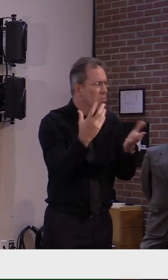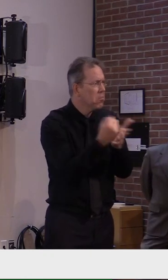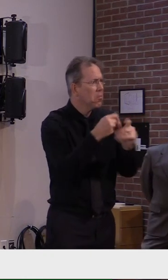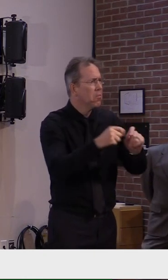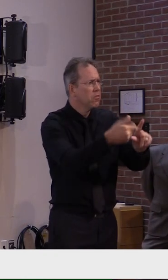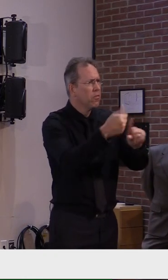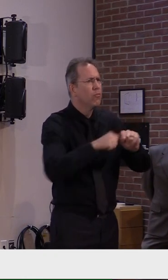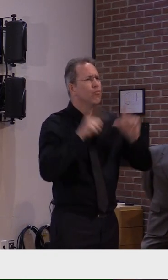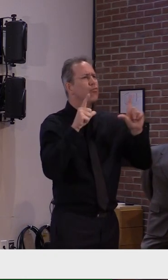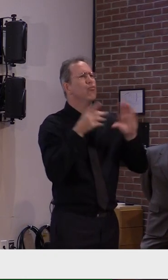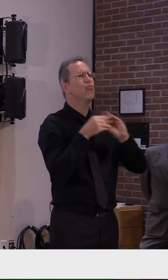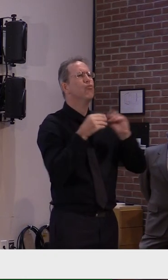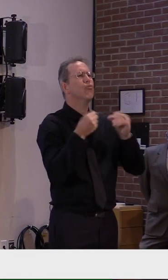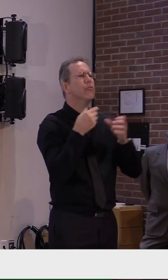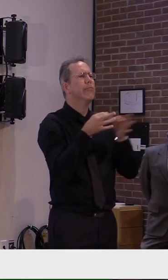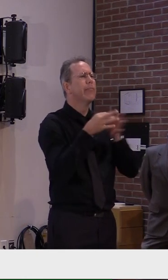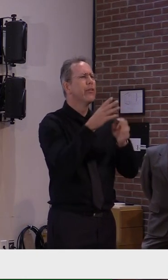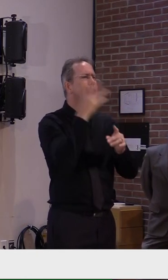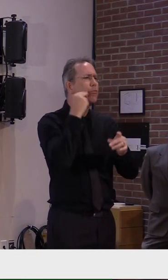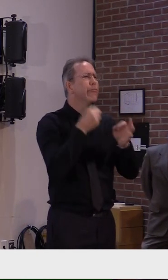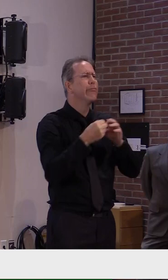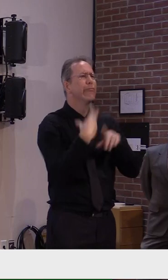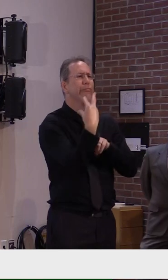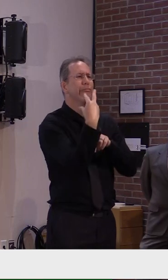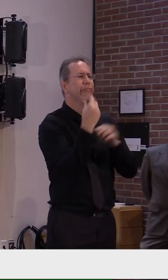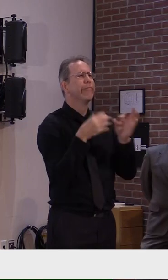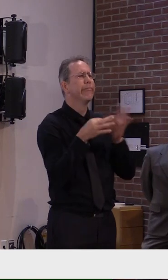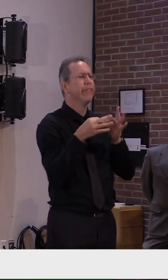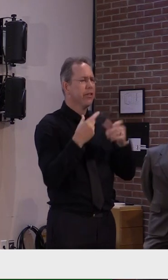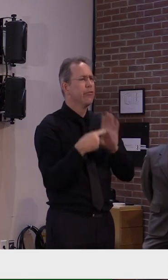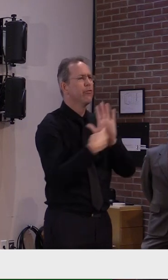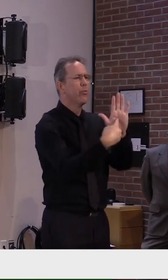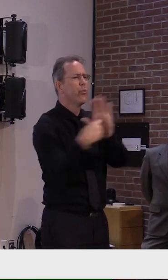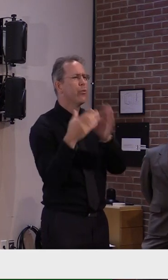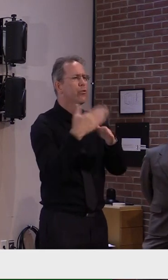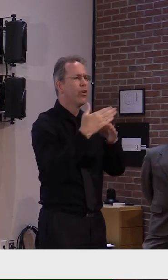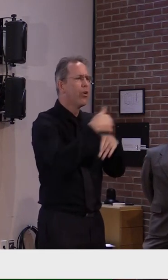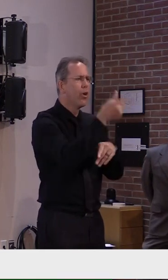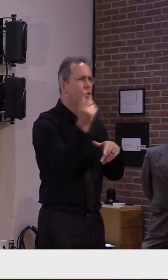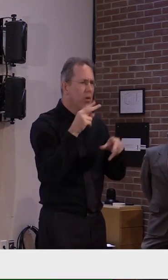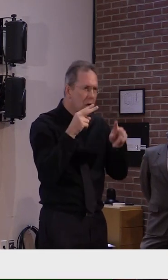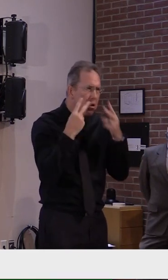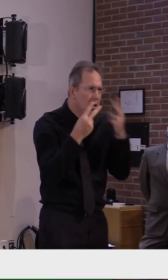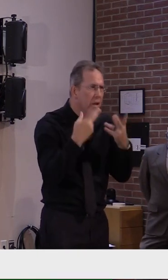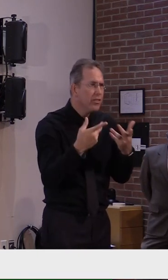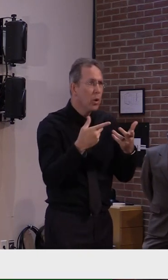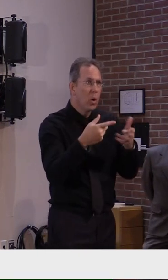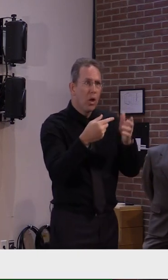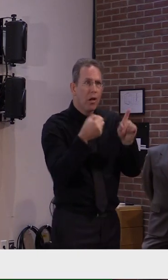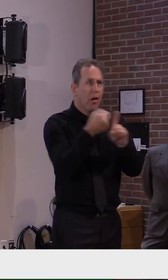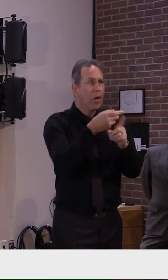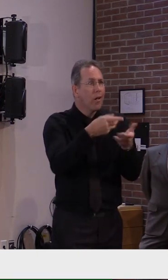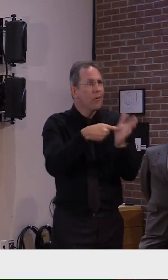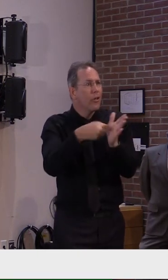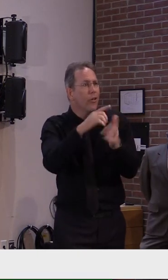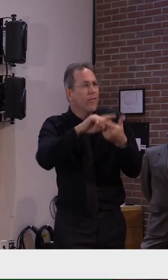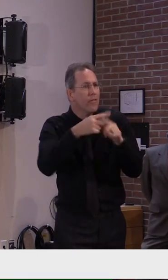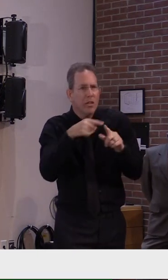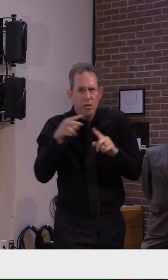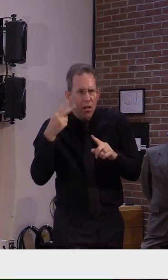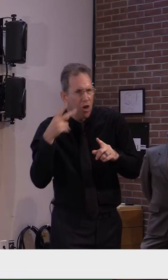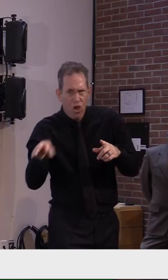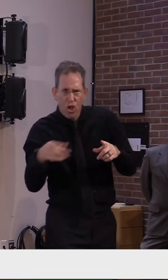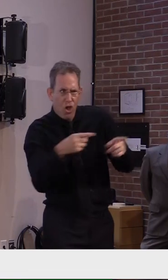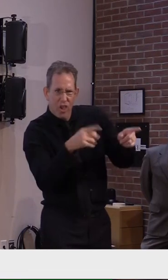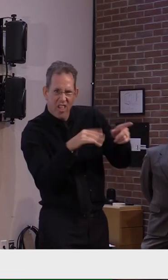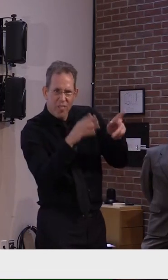it doesn't matter who you are. Um, so, uh, I think people need to use their voices, their experiences. And if, if they, uh, if they had